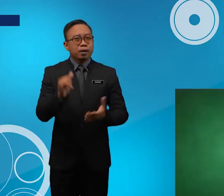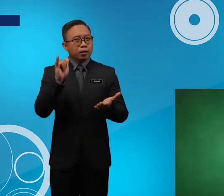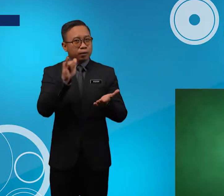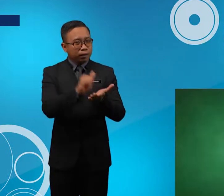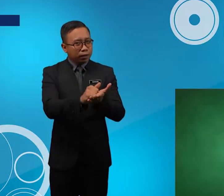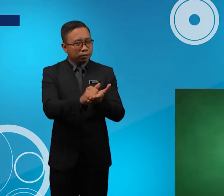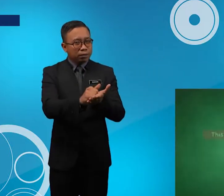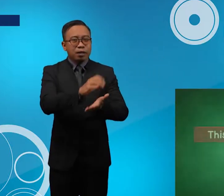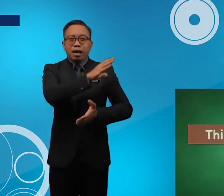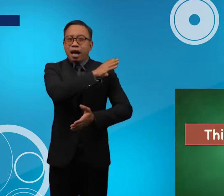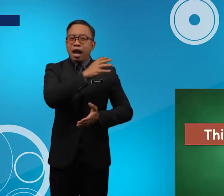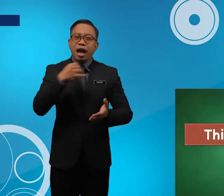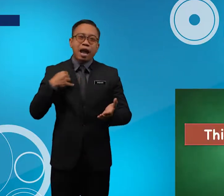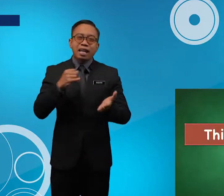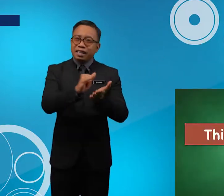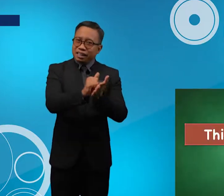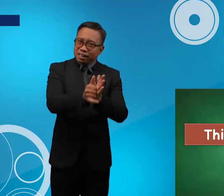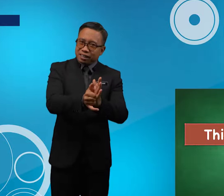This And This